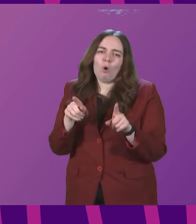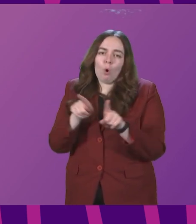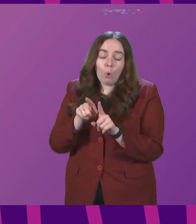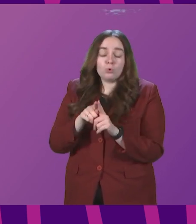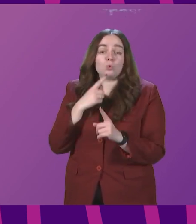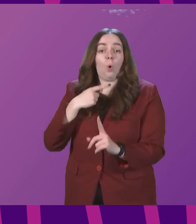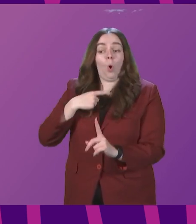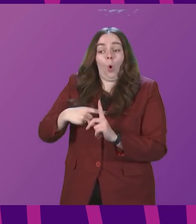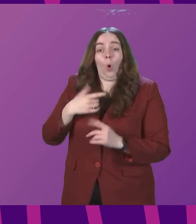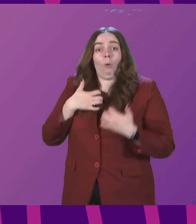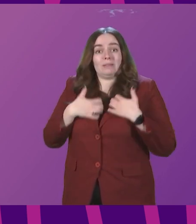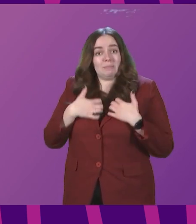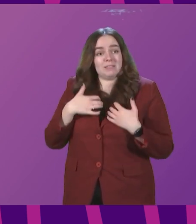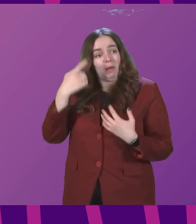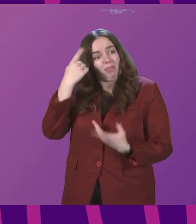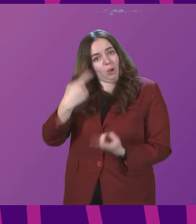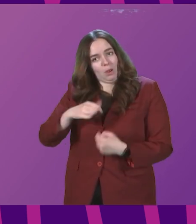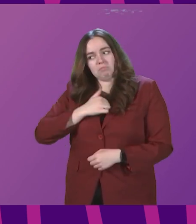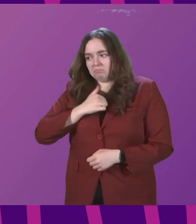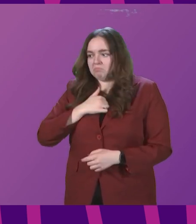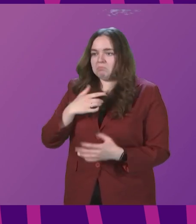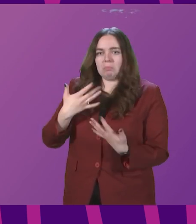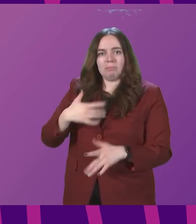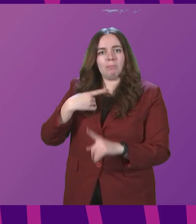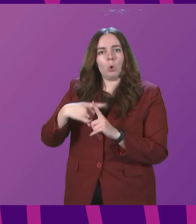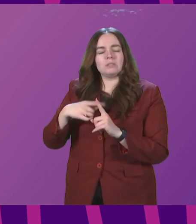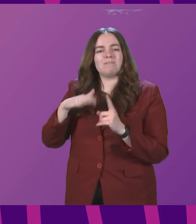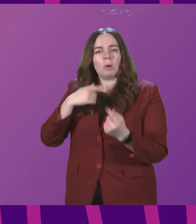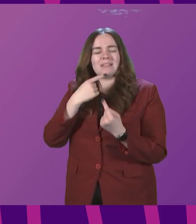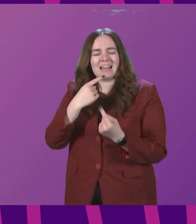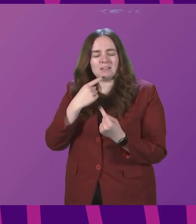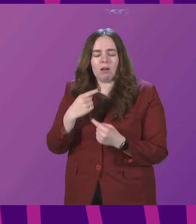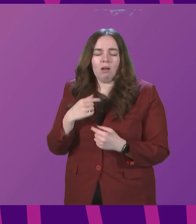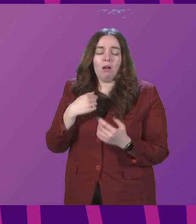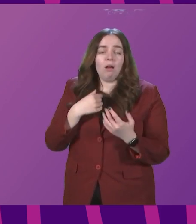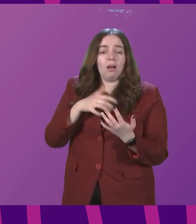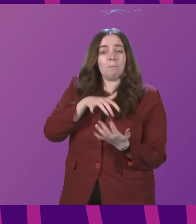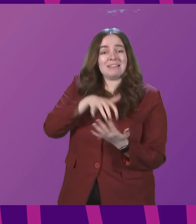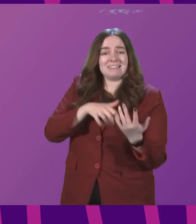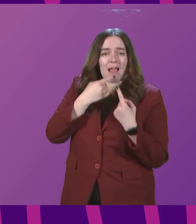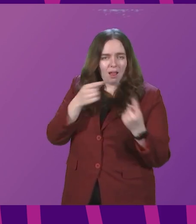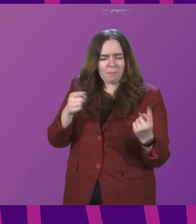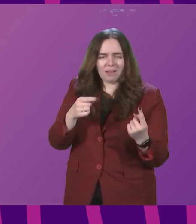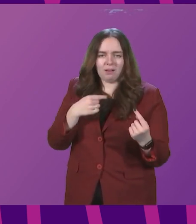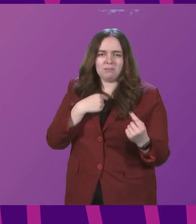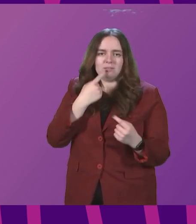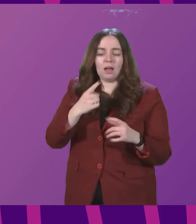optimism, think we can rightly feel as a result of the more positive signs in the data. As I said in my statement, I think the progress we have made is